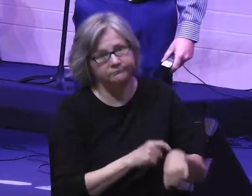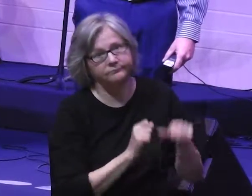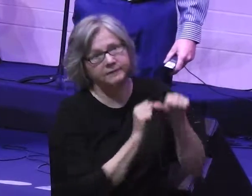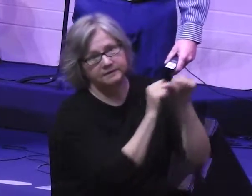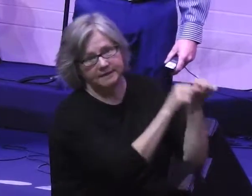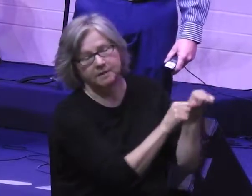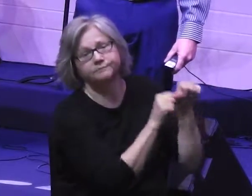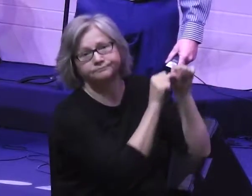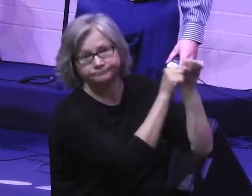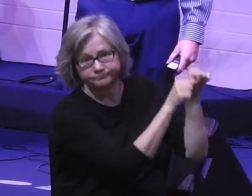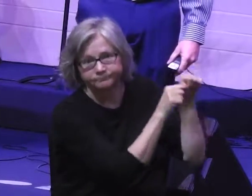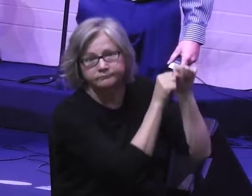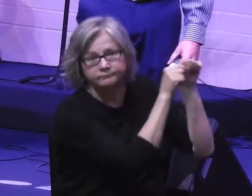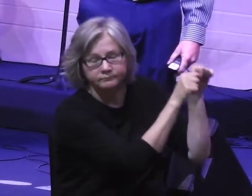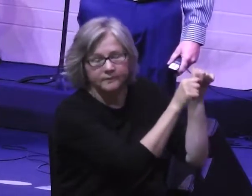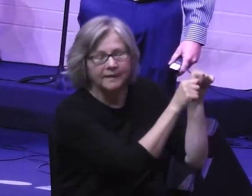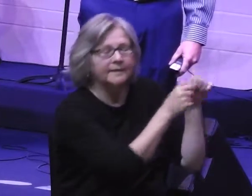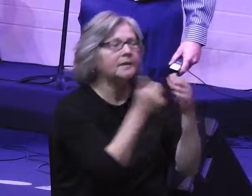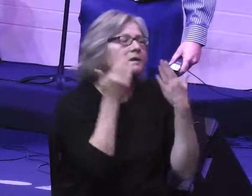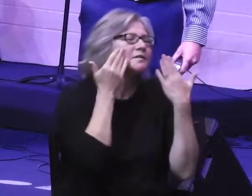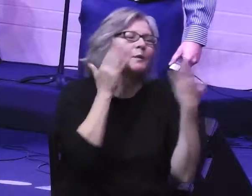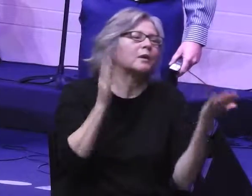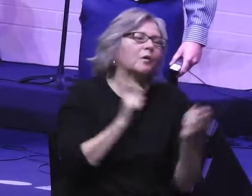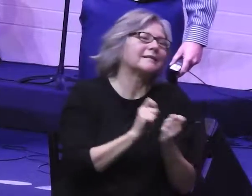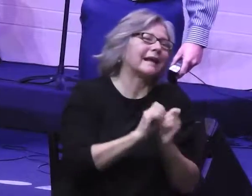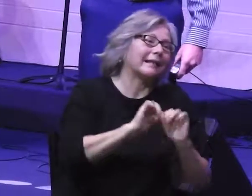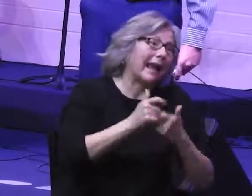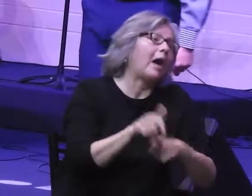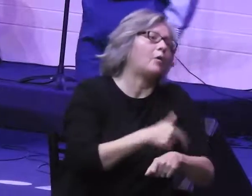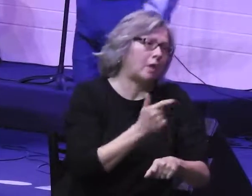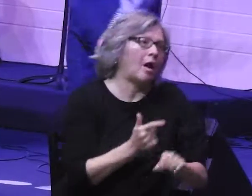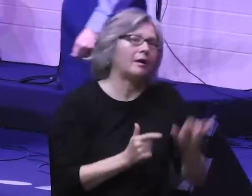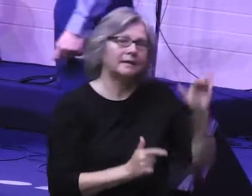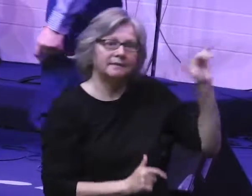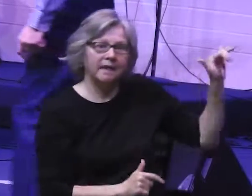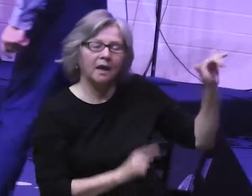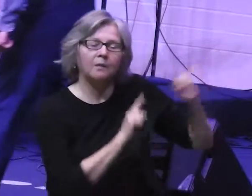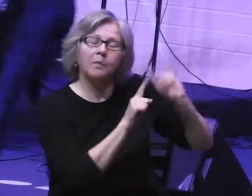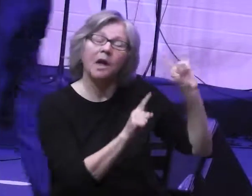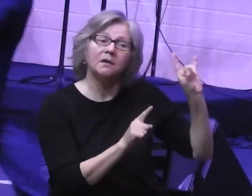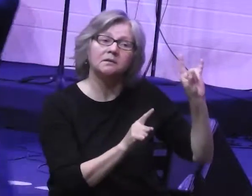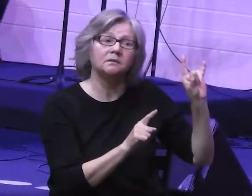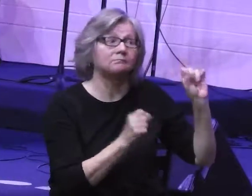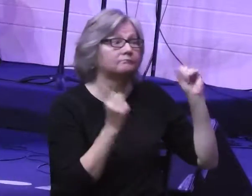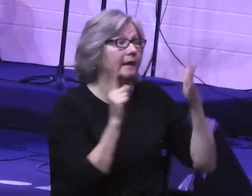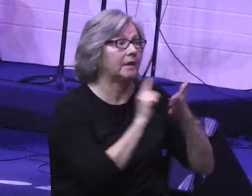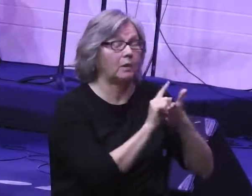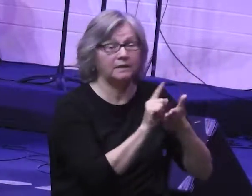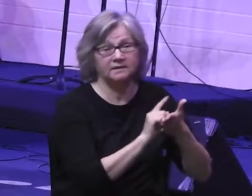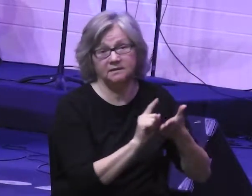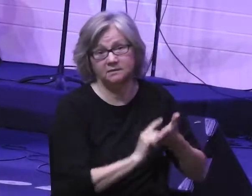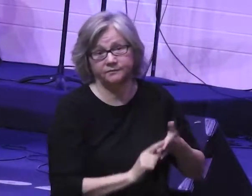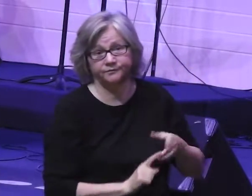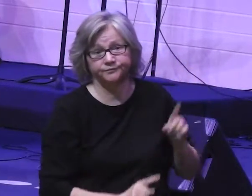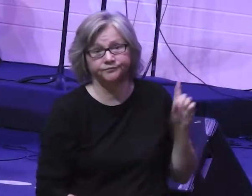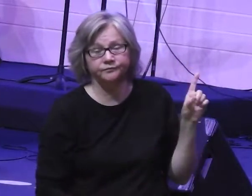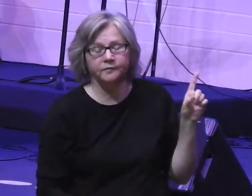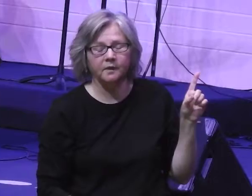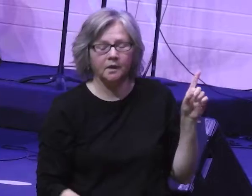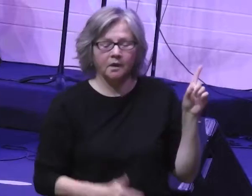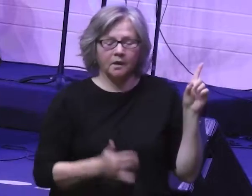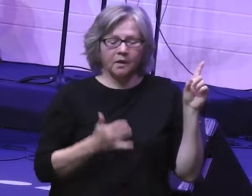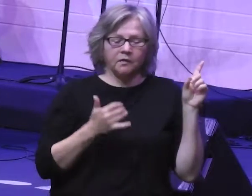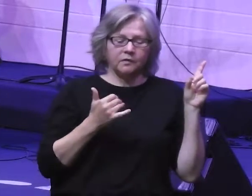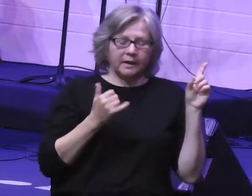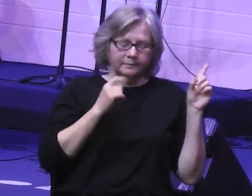long time. So, we don't know exactly how long it was, but it was certainly weeks. So,